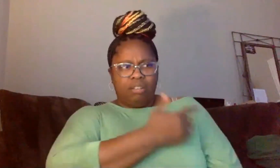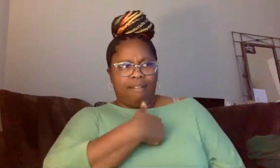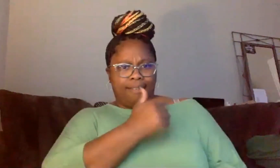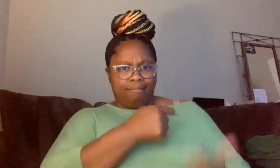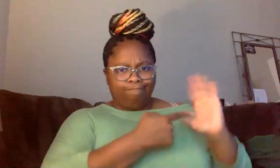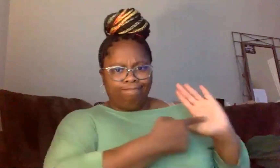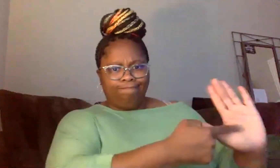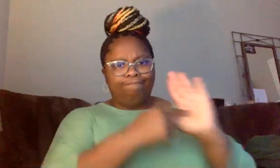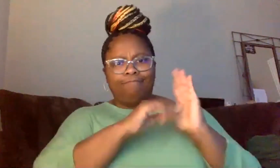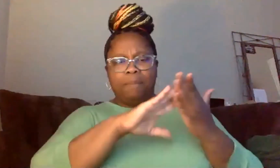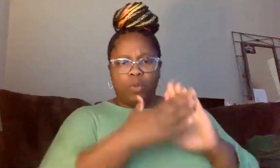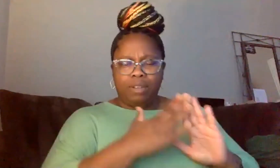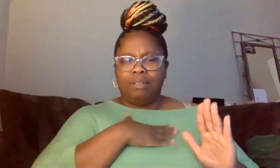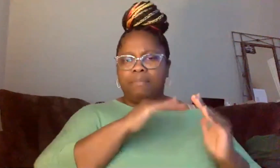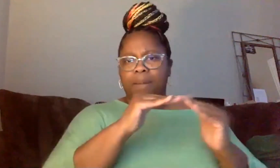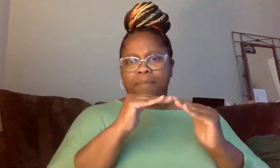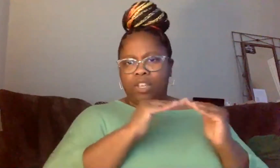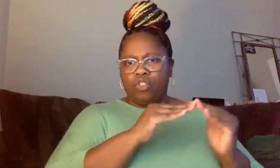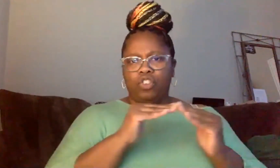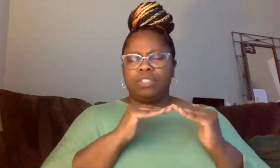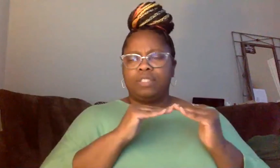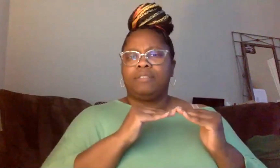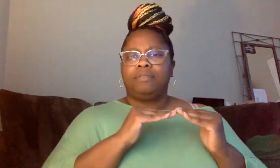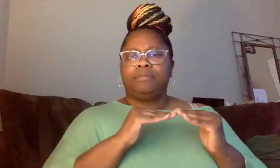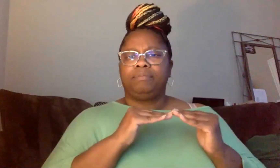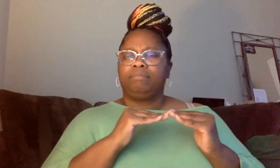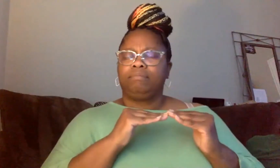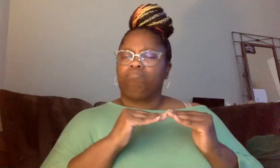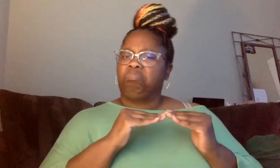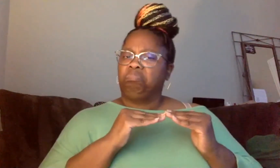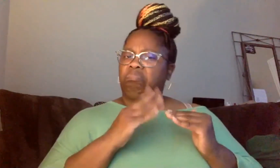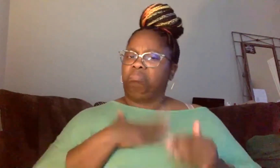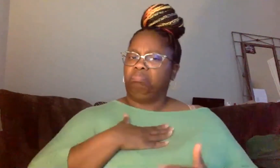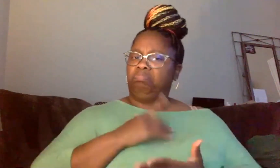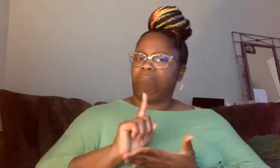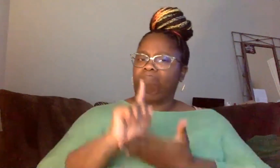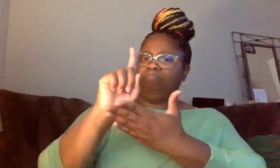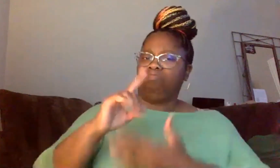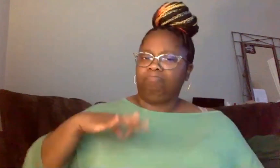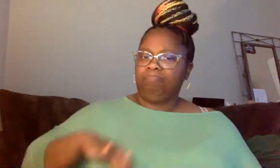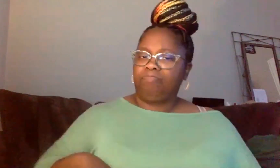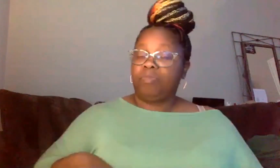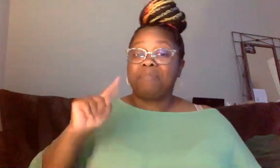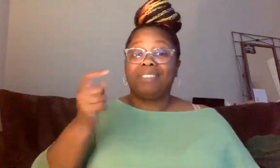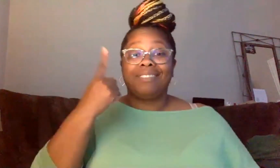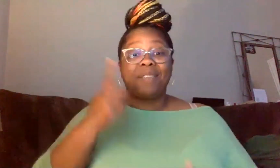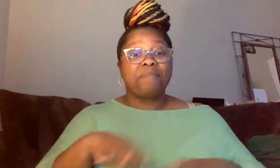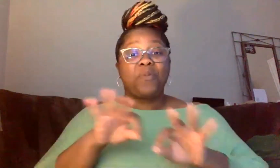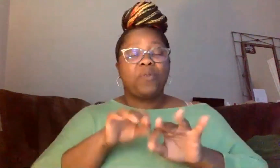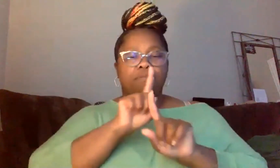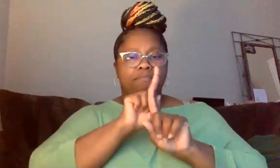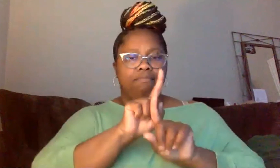into my peers. And it's just a privilege that I have on my own, but I couldn't do it without mentorship. That's one,